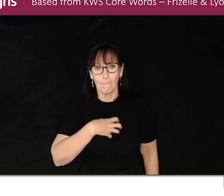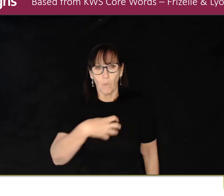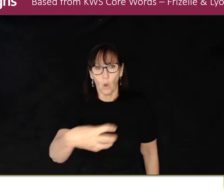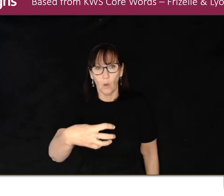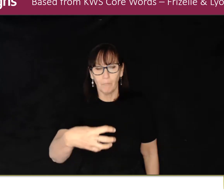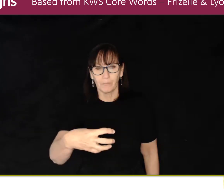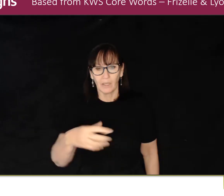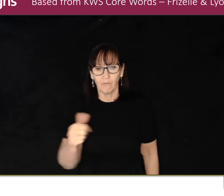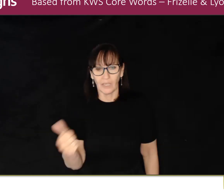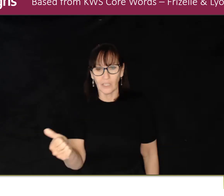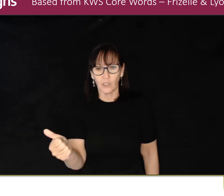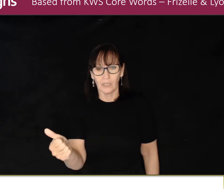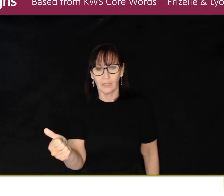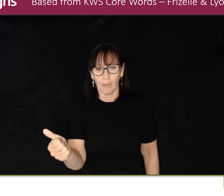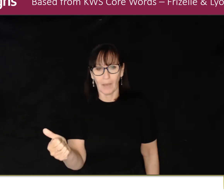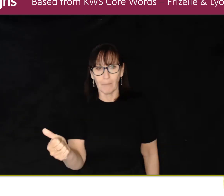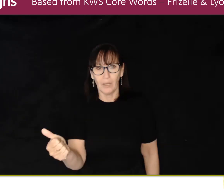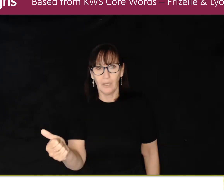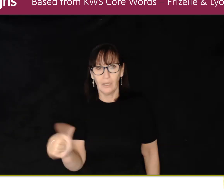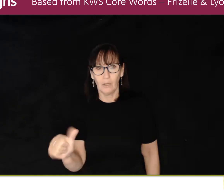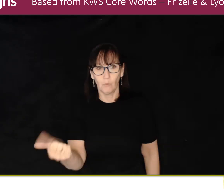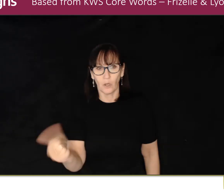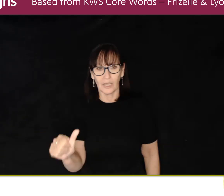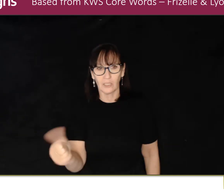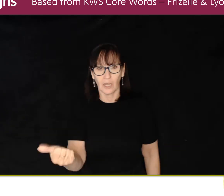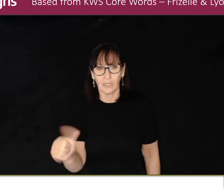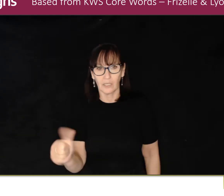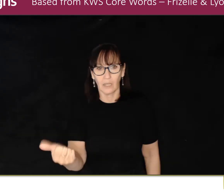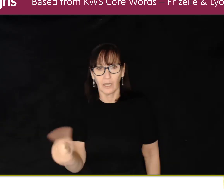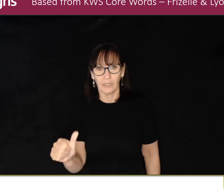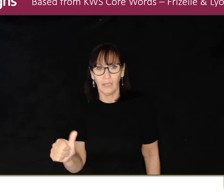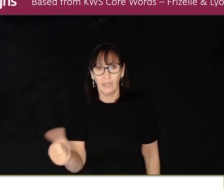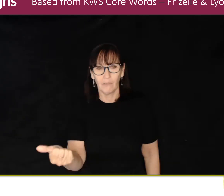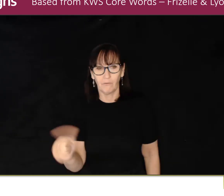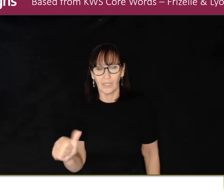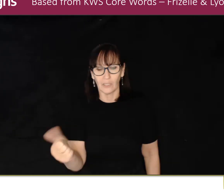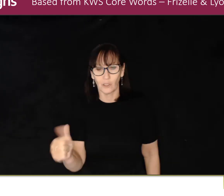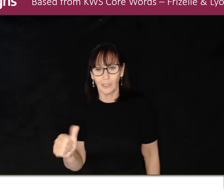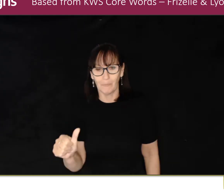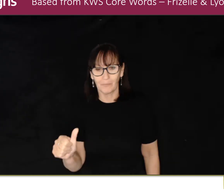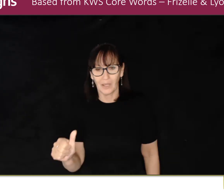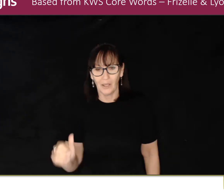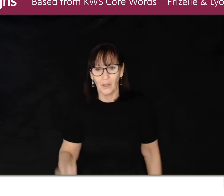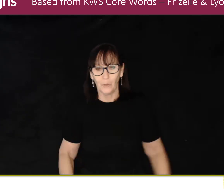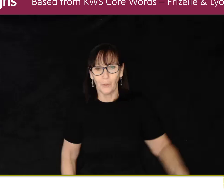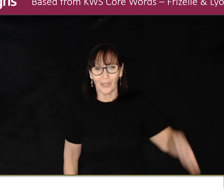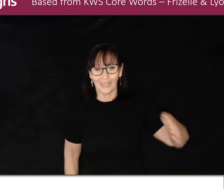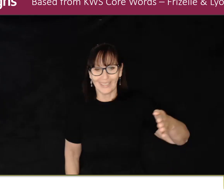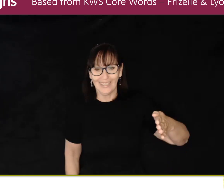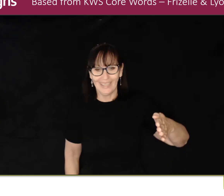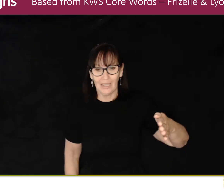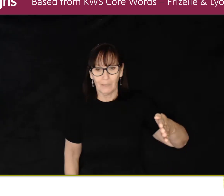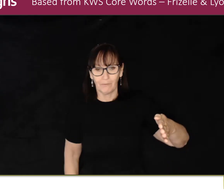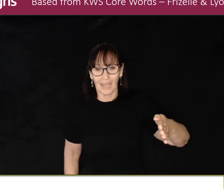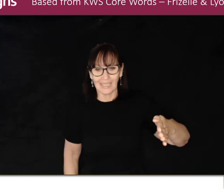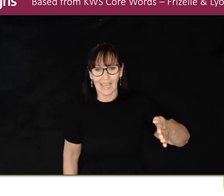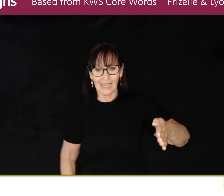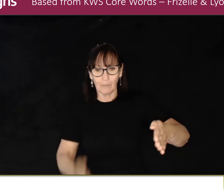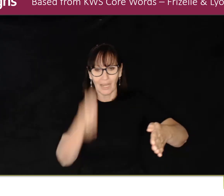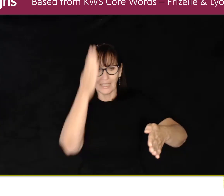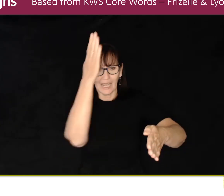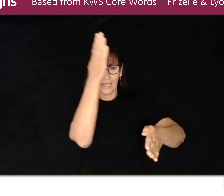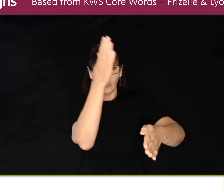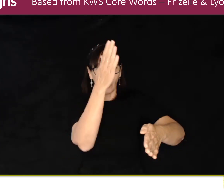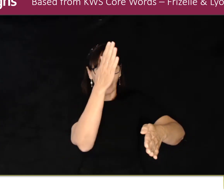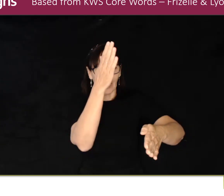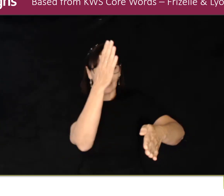More. Finished. Thumb up, rocking side to side. Finished. Work. Flat hand,